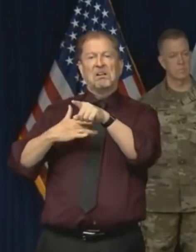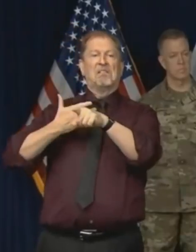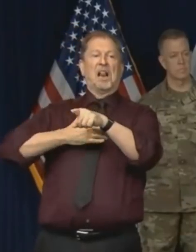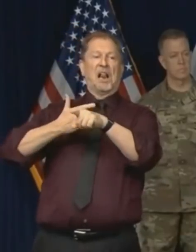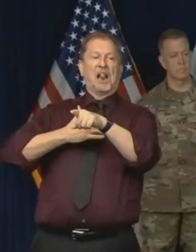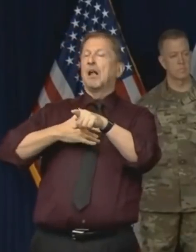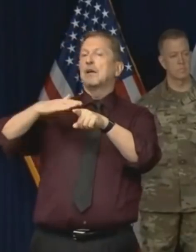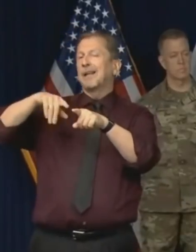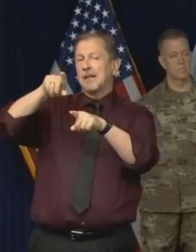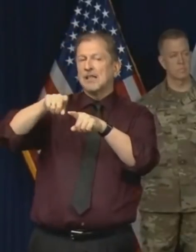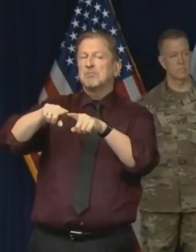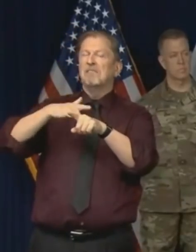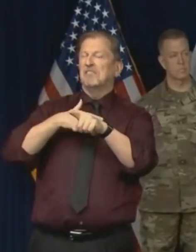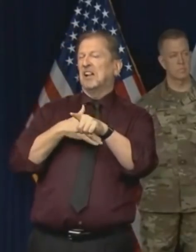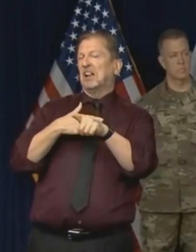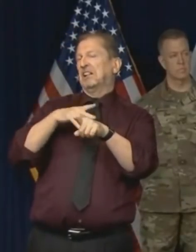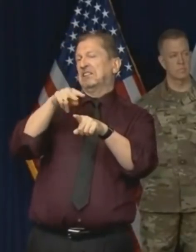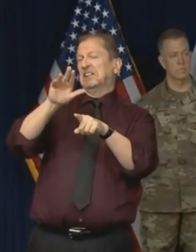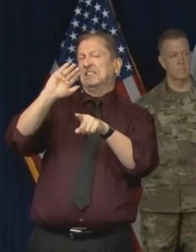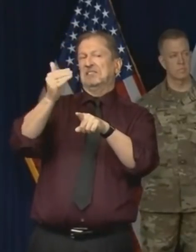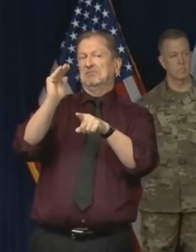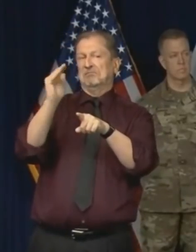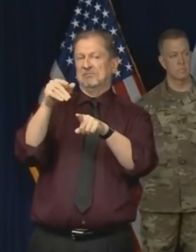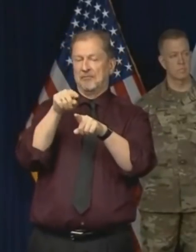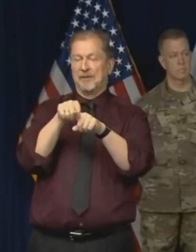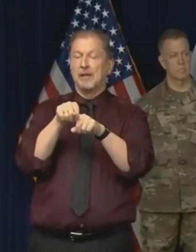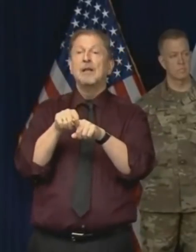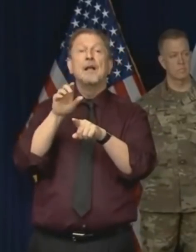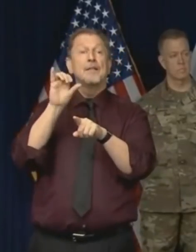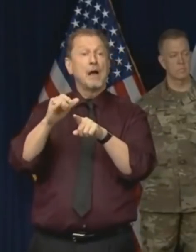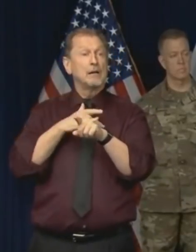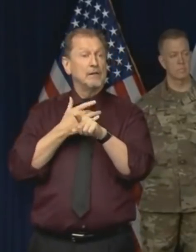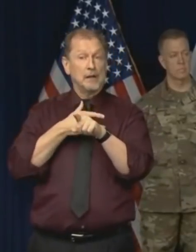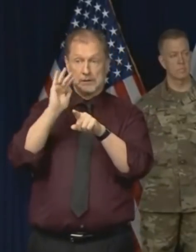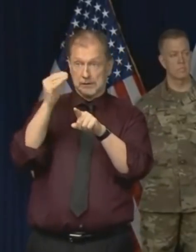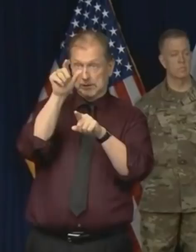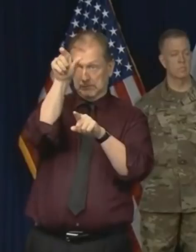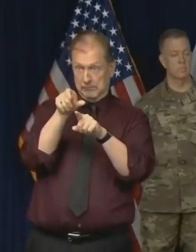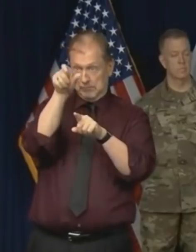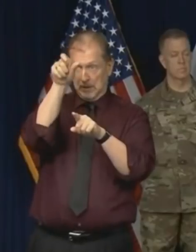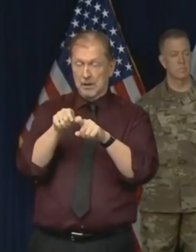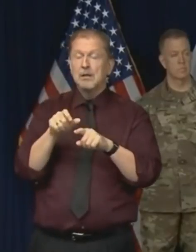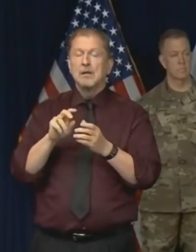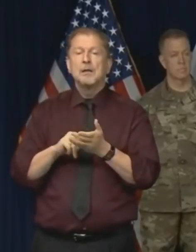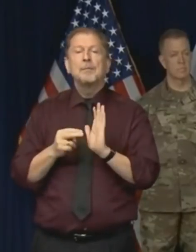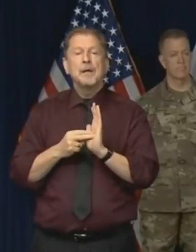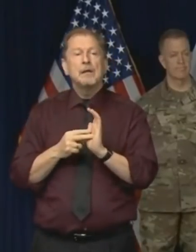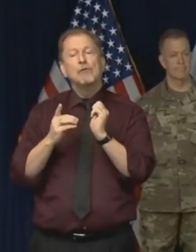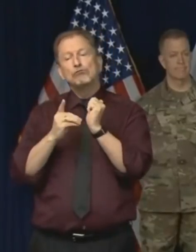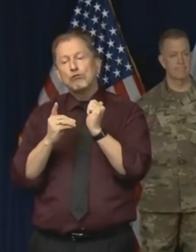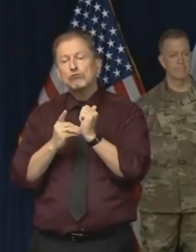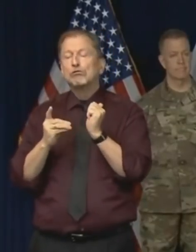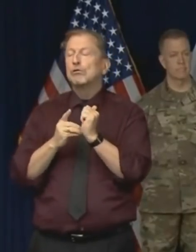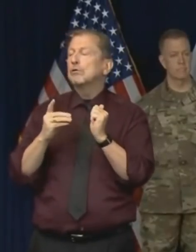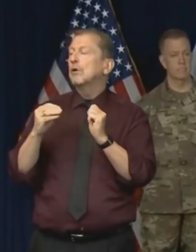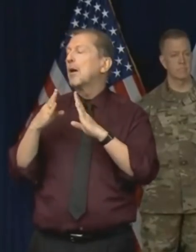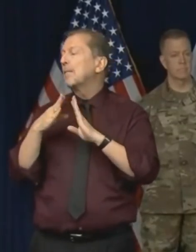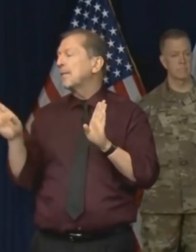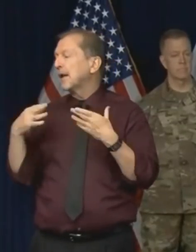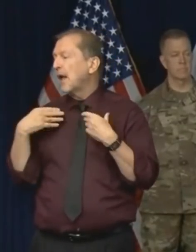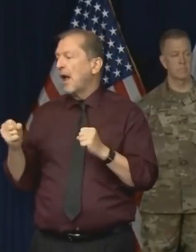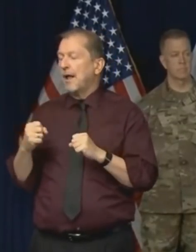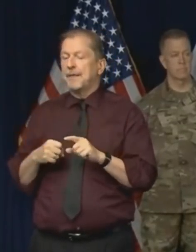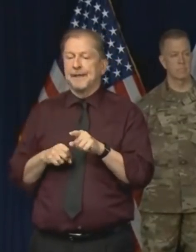cases. And so, again, most of those probable cases are the people that physicians and public health departments said,